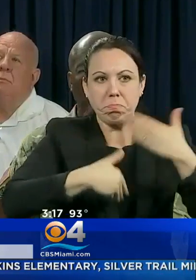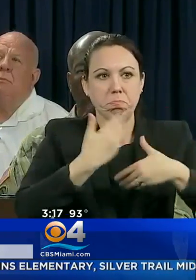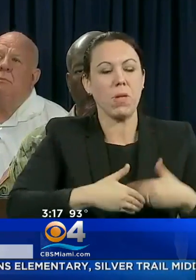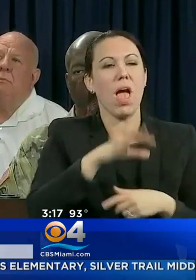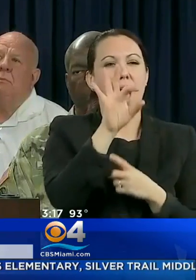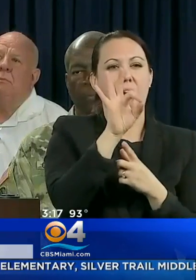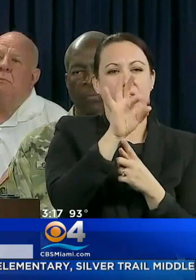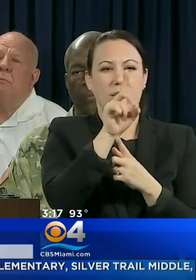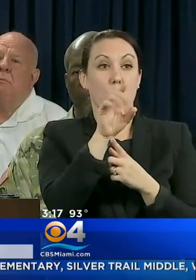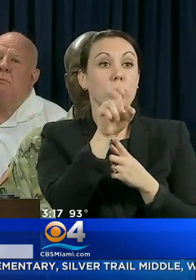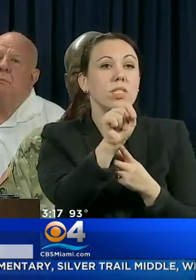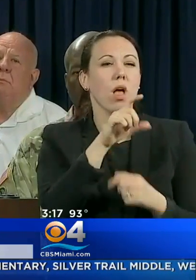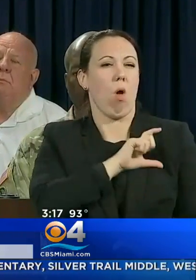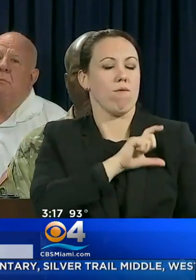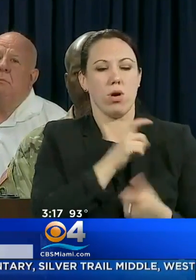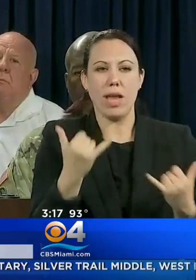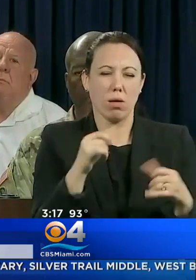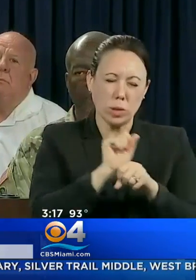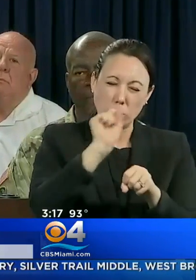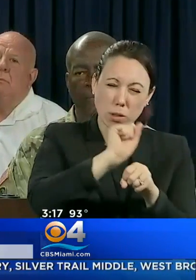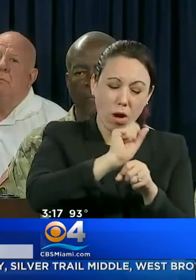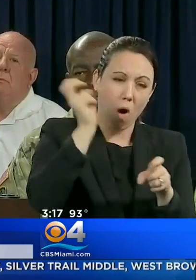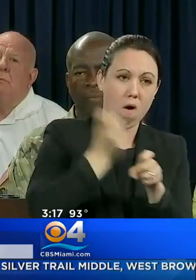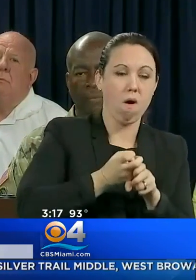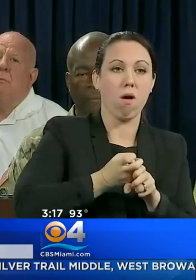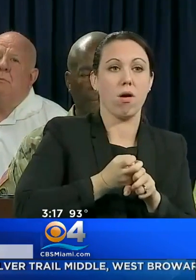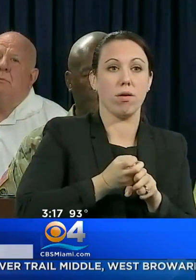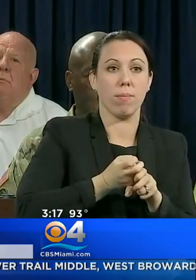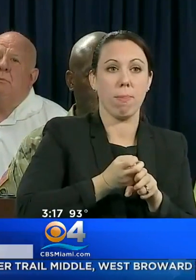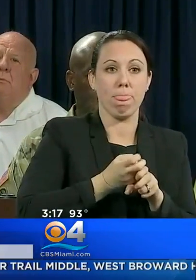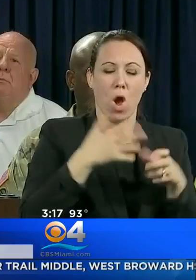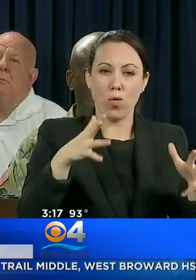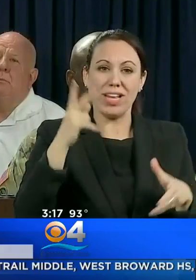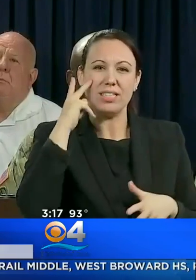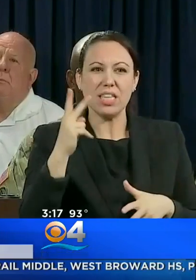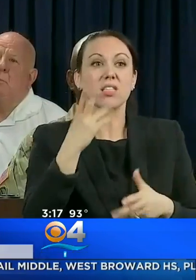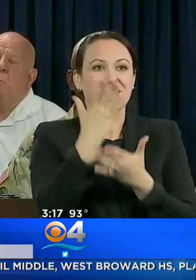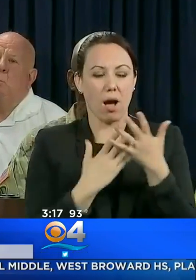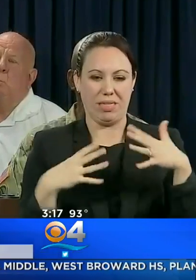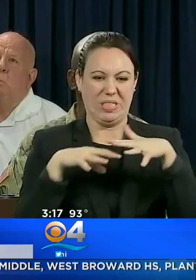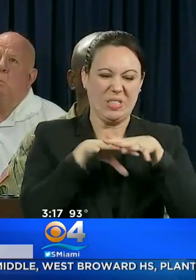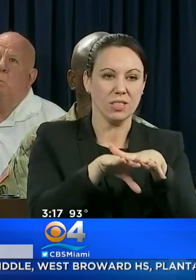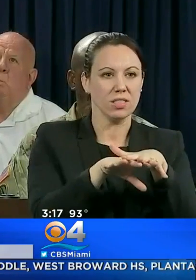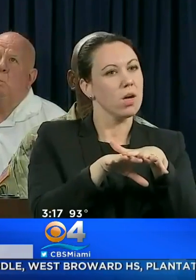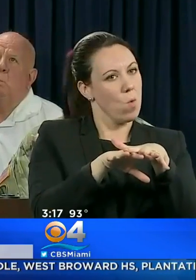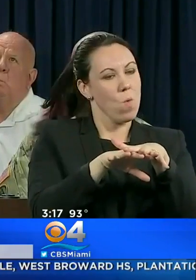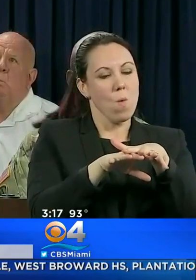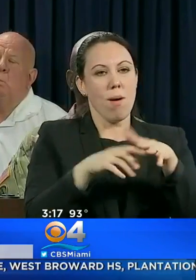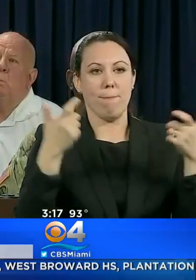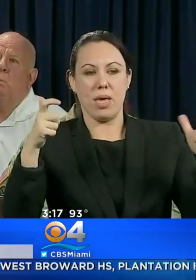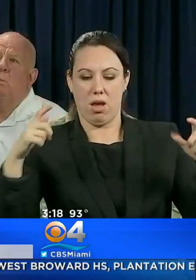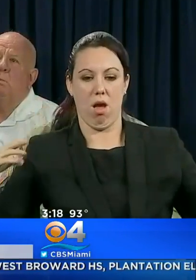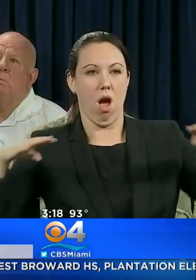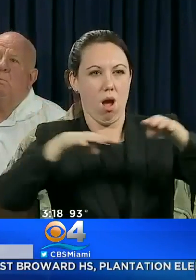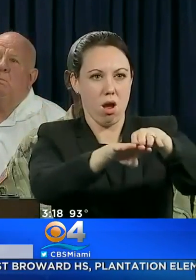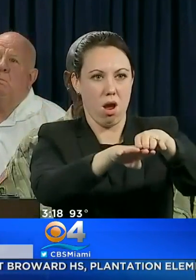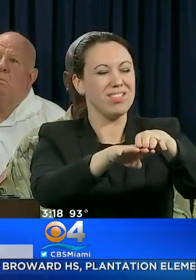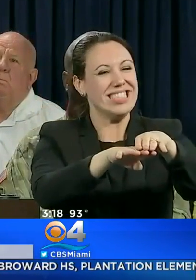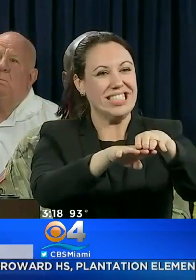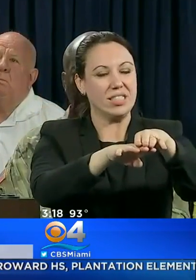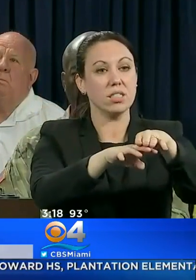FDOT AND LAW ENFORCEMENT ARE WORKING DILIGENTLY. WE'RE ALREADY SEEING BOTTLENECKS AT MAJOR HIGHWAY JUNCTIONS WHICH BRINGS UP AN IMPORTANT POINT.